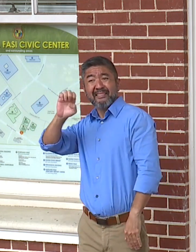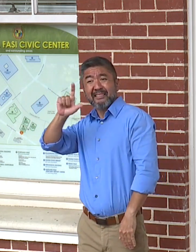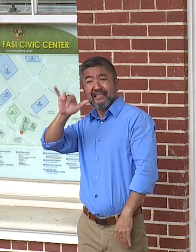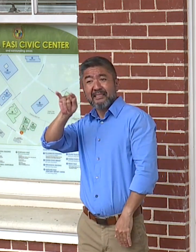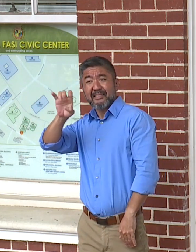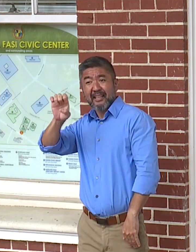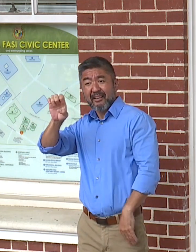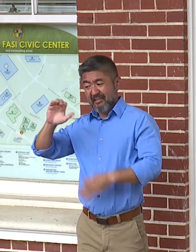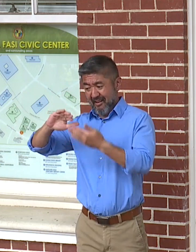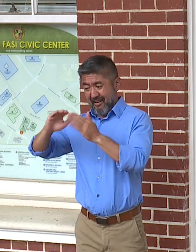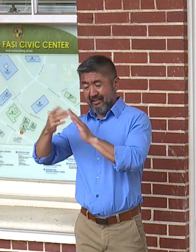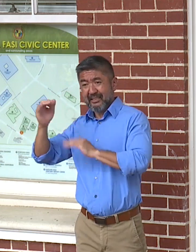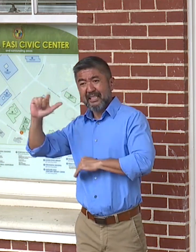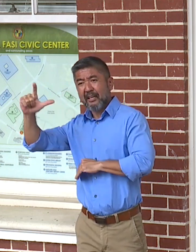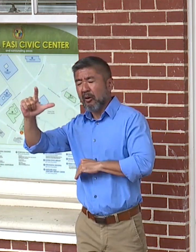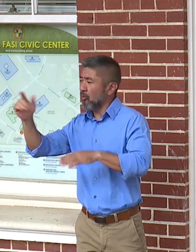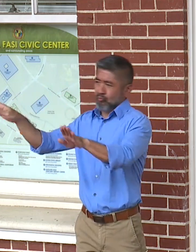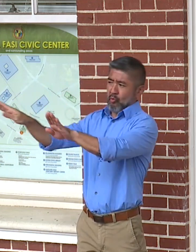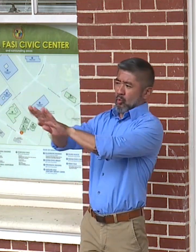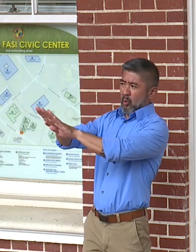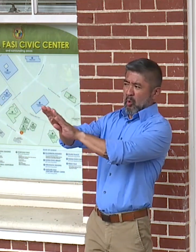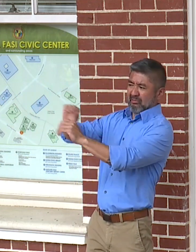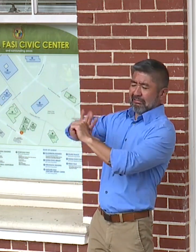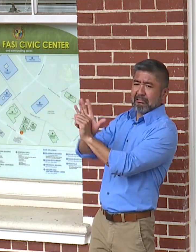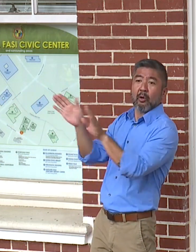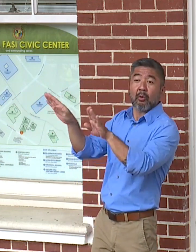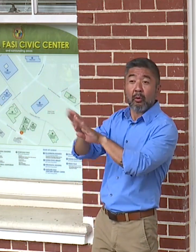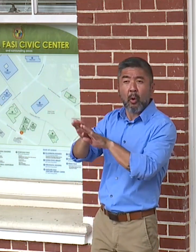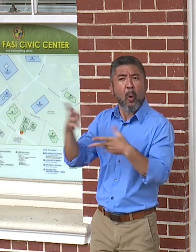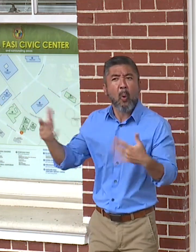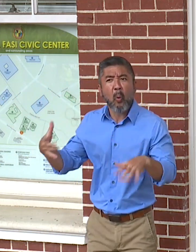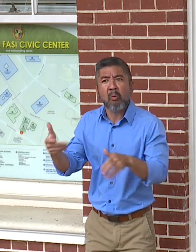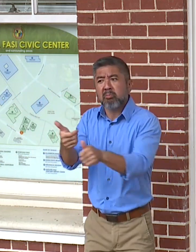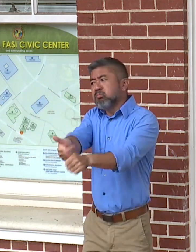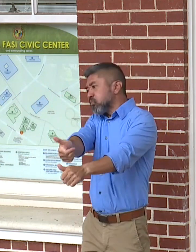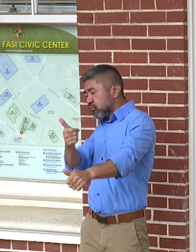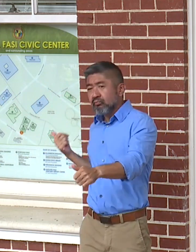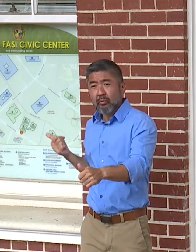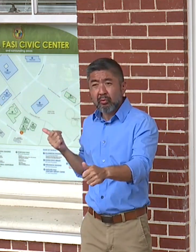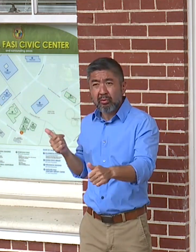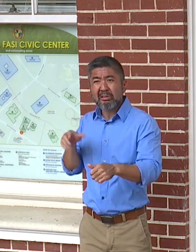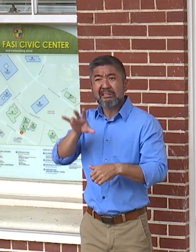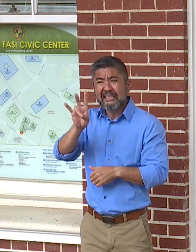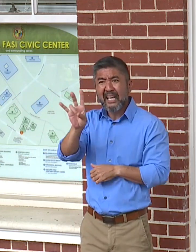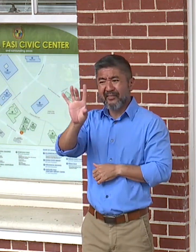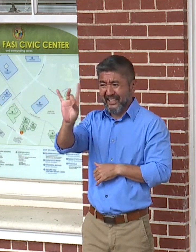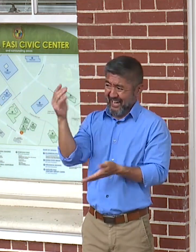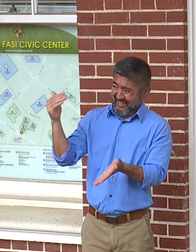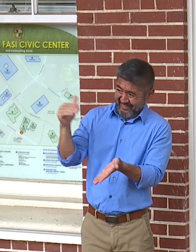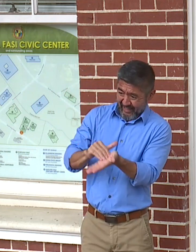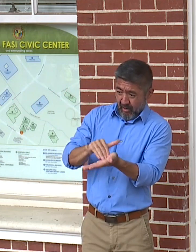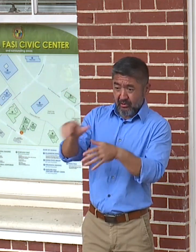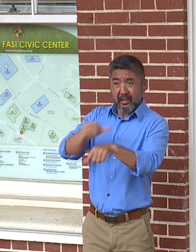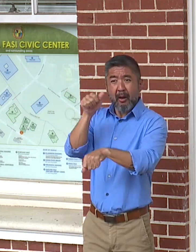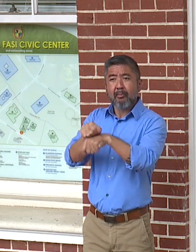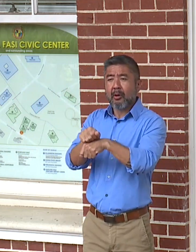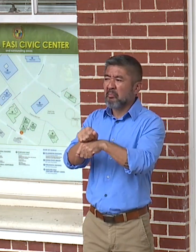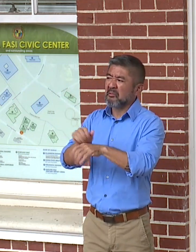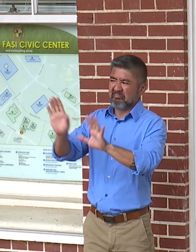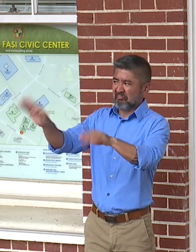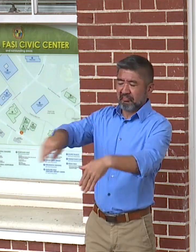which has really created a huge backup. 78,000 appointments have been canceled since the beginning of this pandemic.